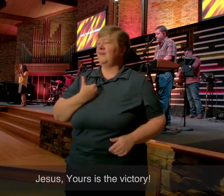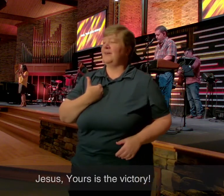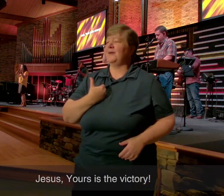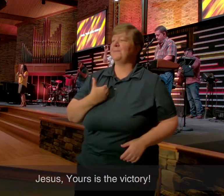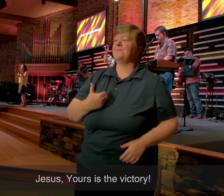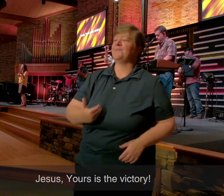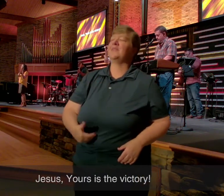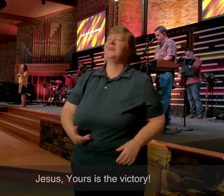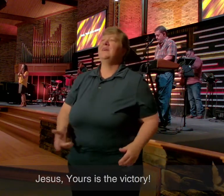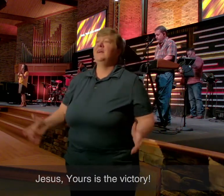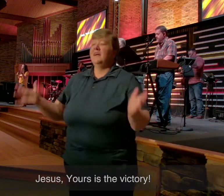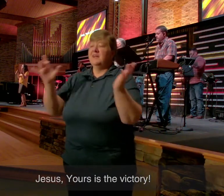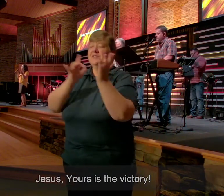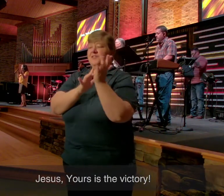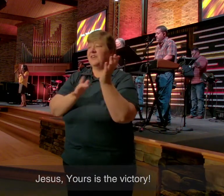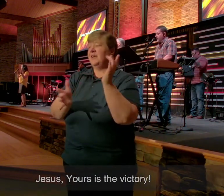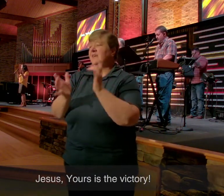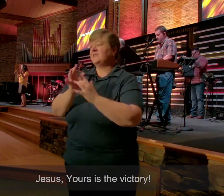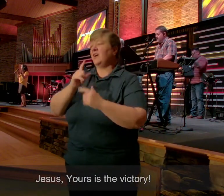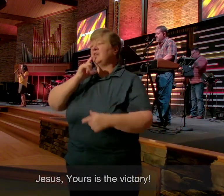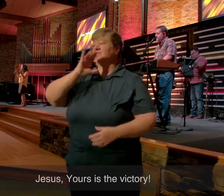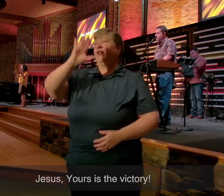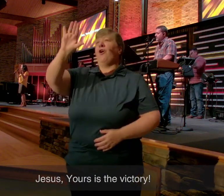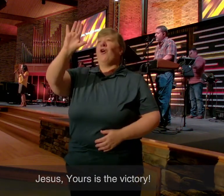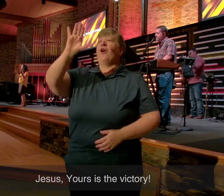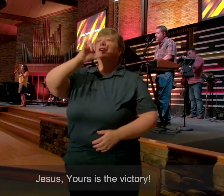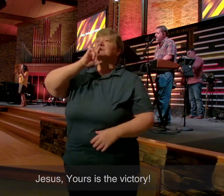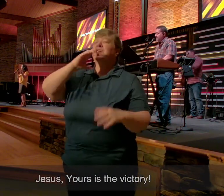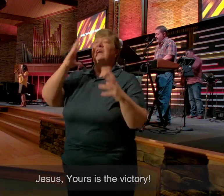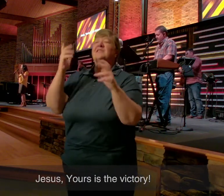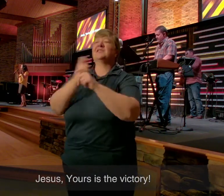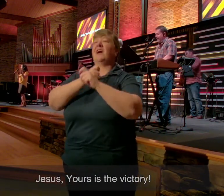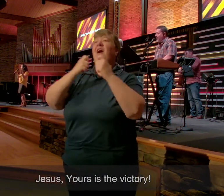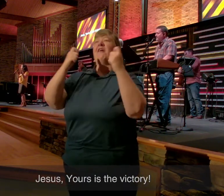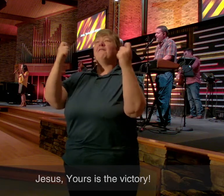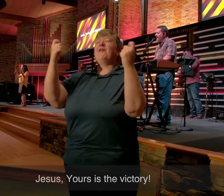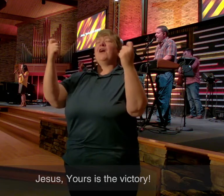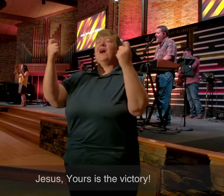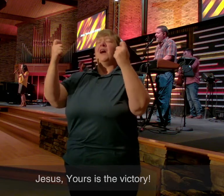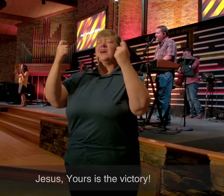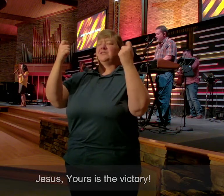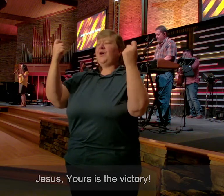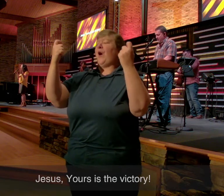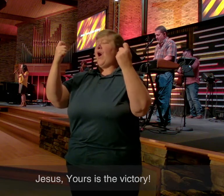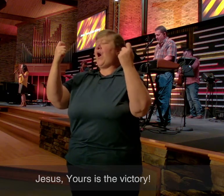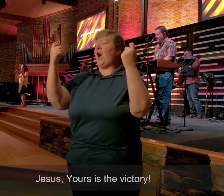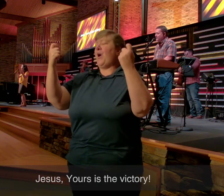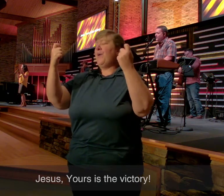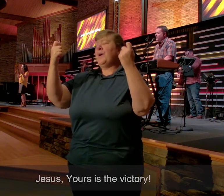Jesus Jesus Yours Is The Victory